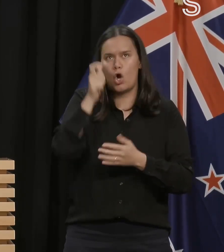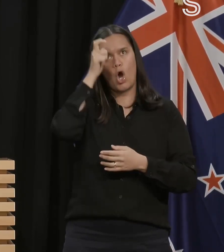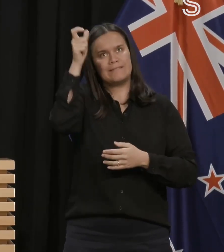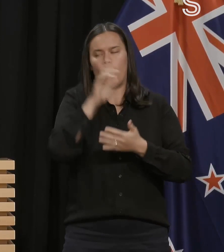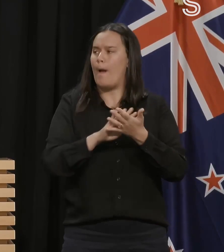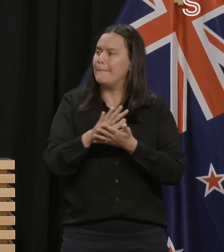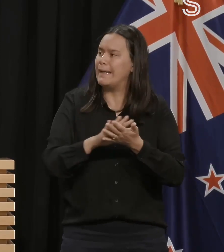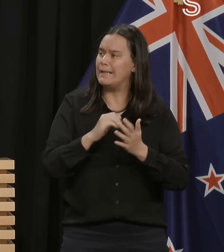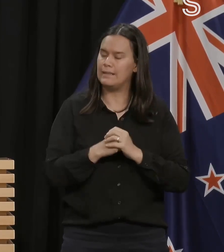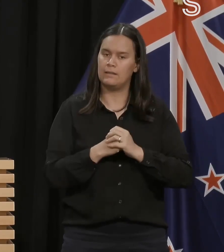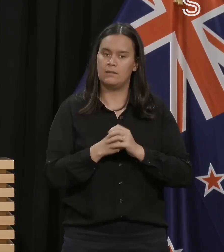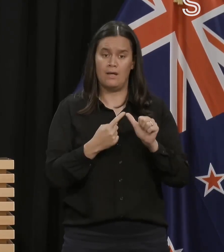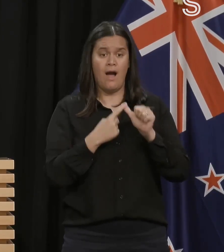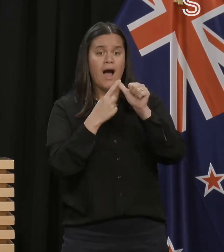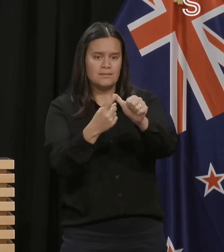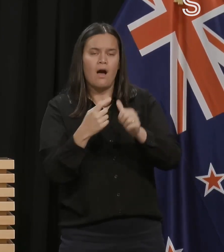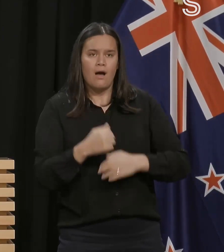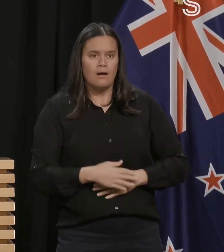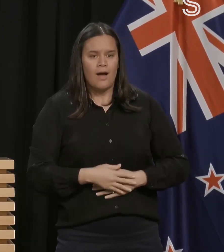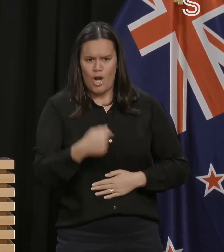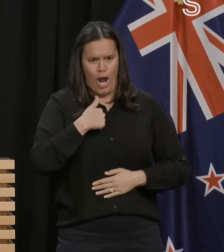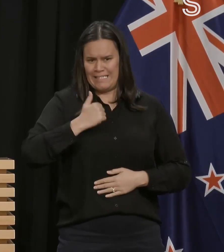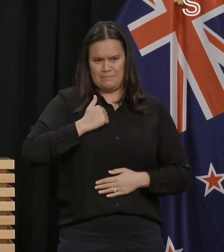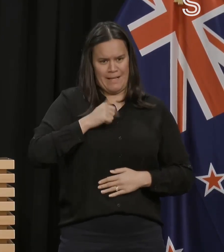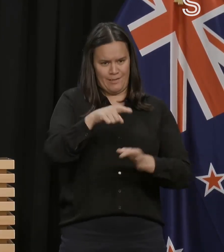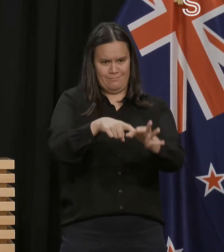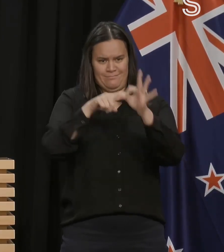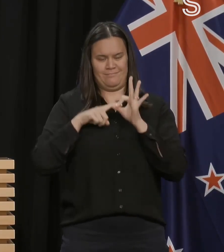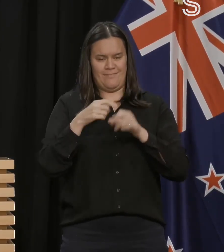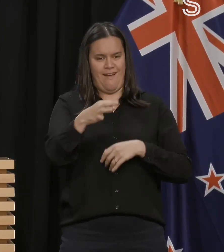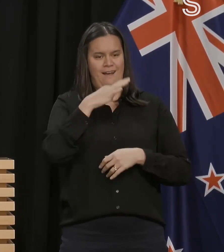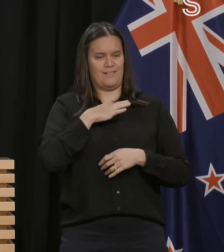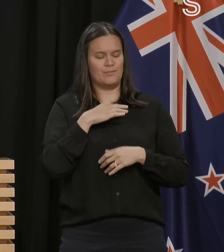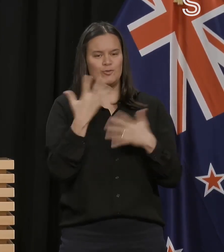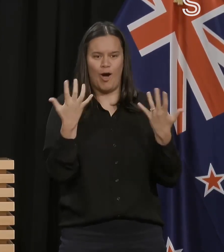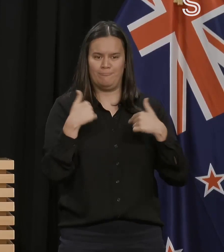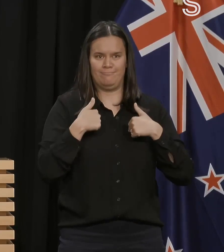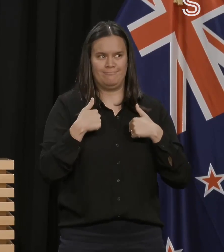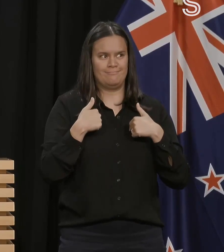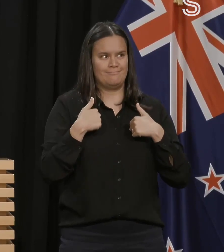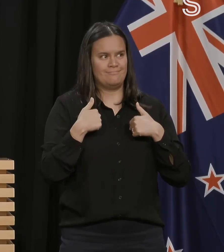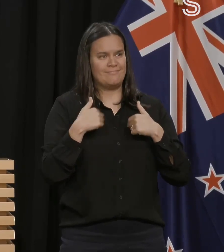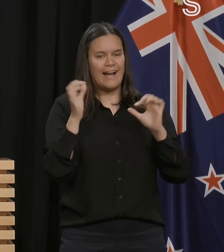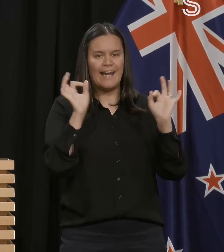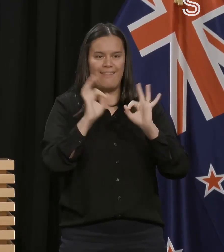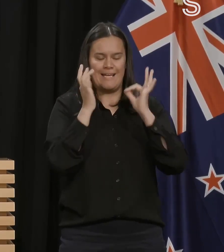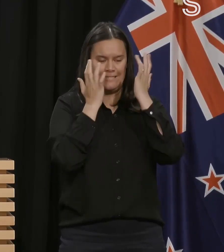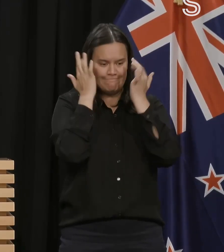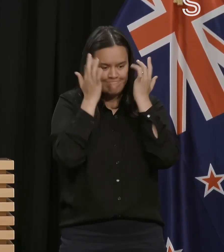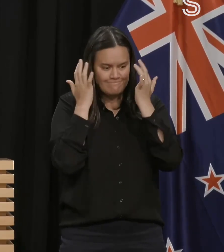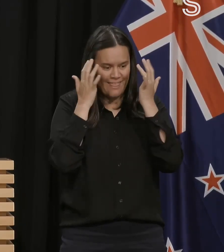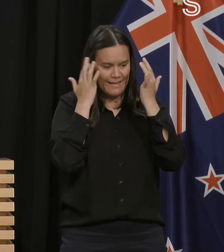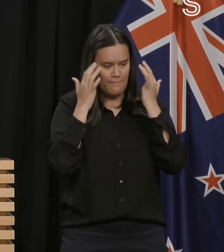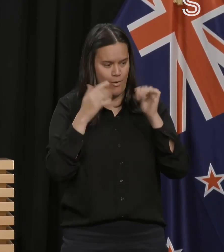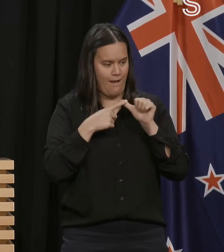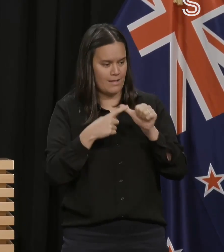Well, I think as I've just indicated, I wasn't expecting that question, so it's not something that I've, you know, formulated, pre-formulated an answer